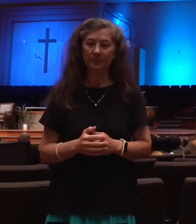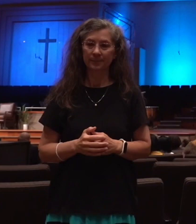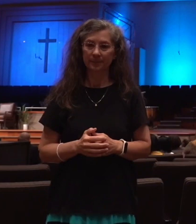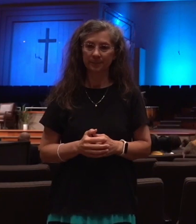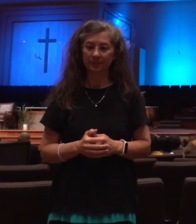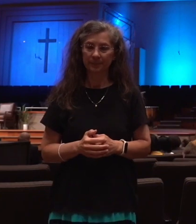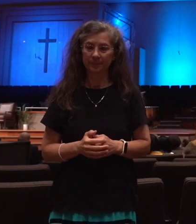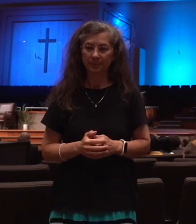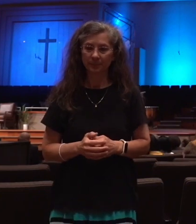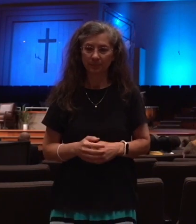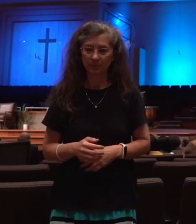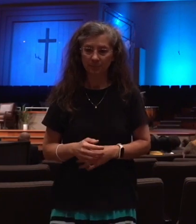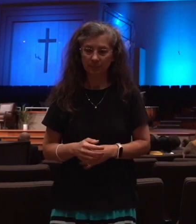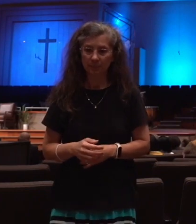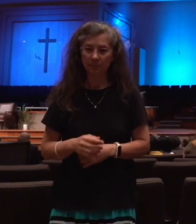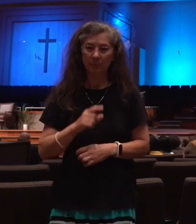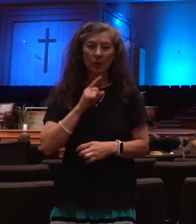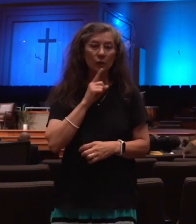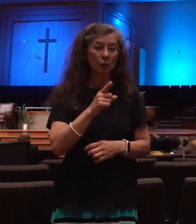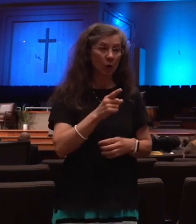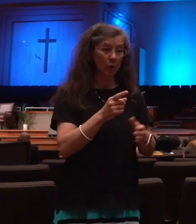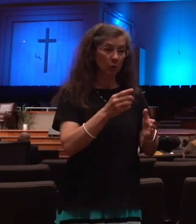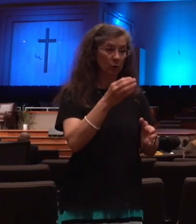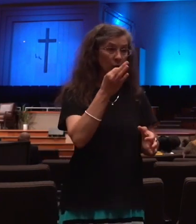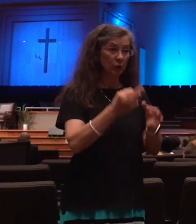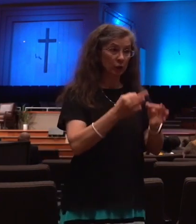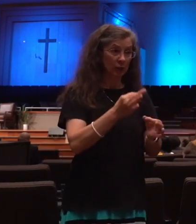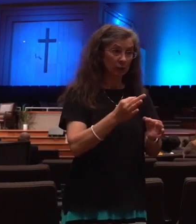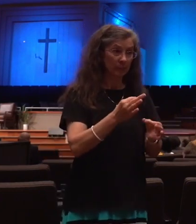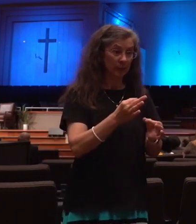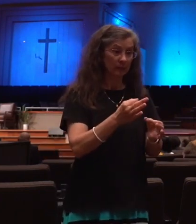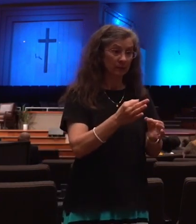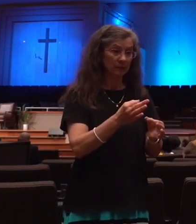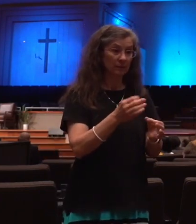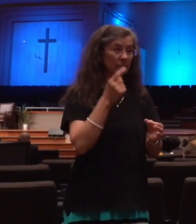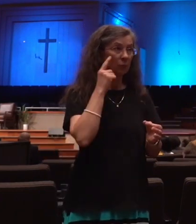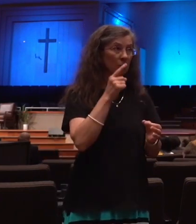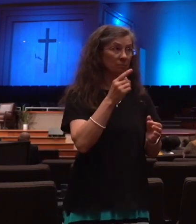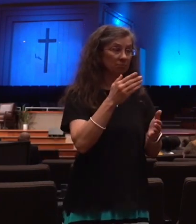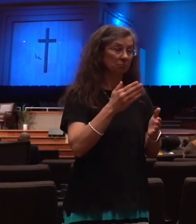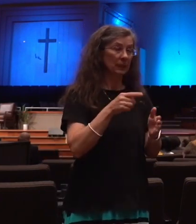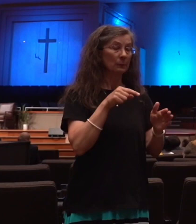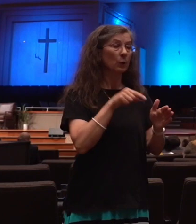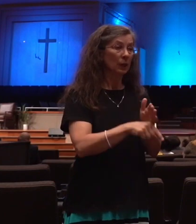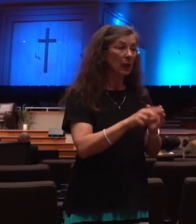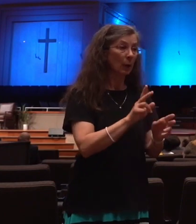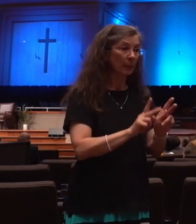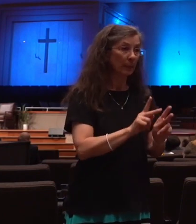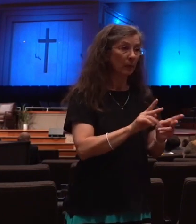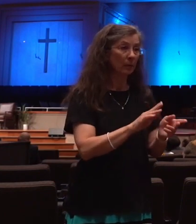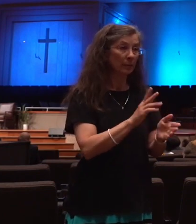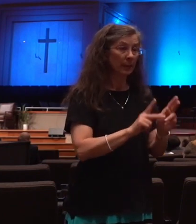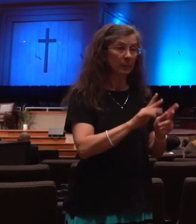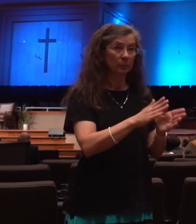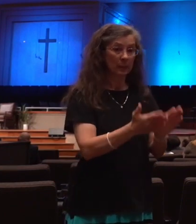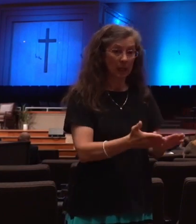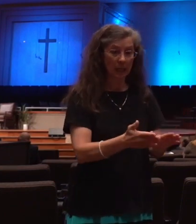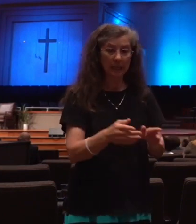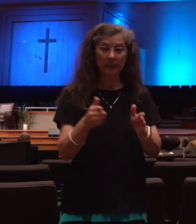Now, so you have life-ending judgments. You have environmental devastation. You have specific judgment specifically for the